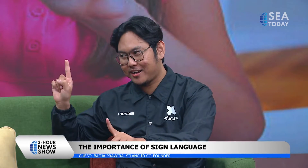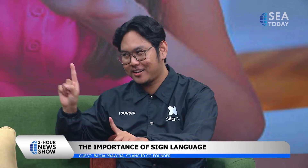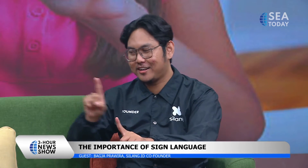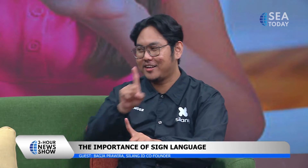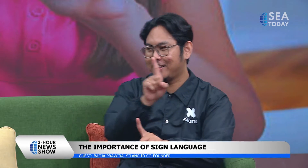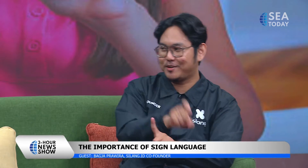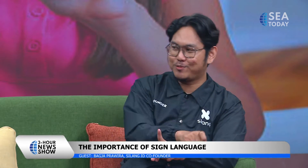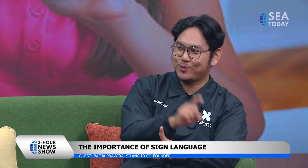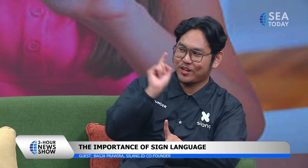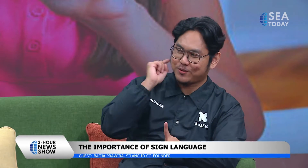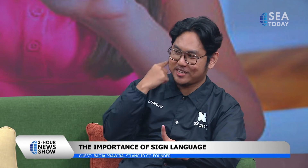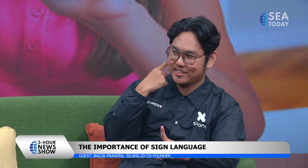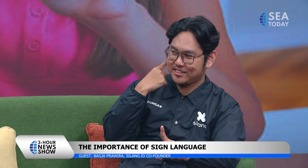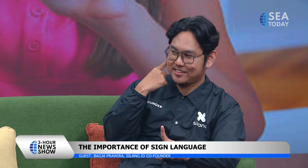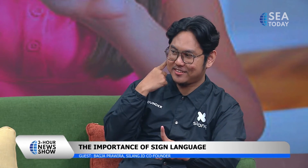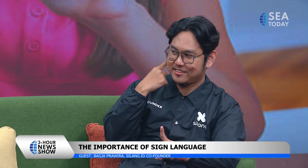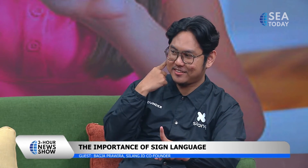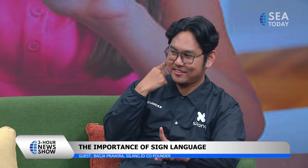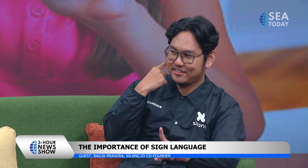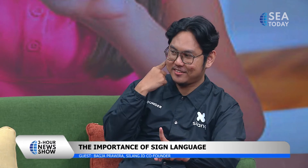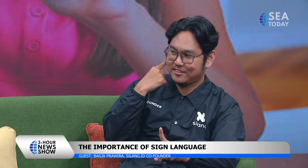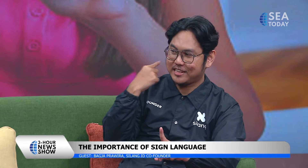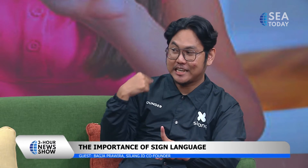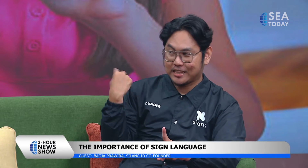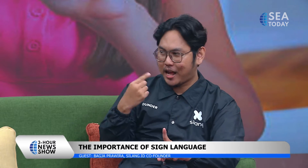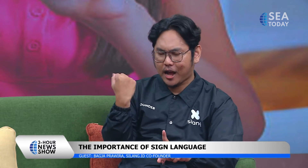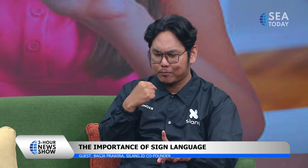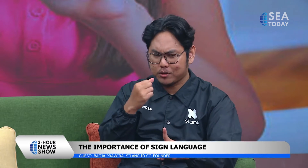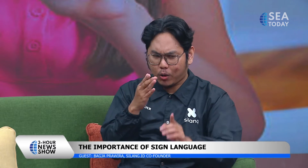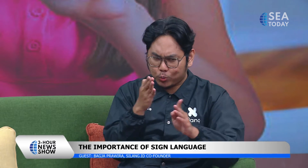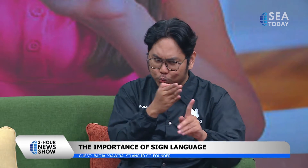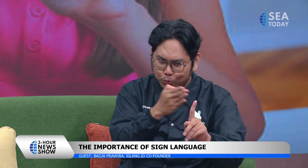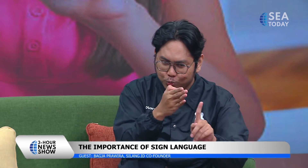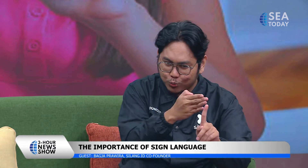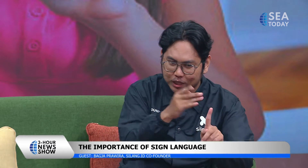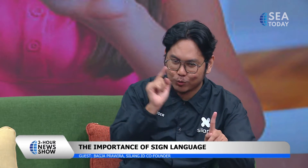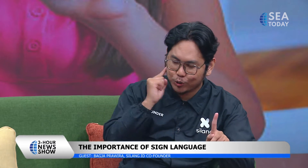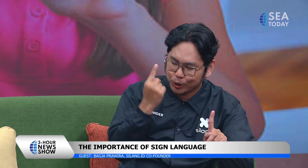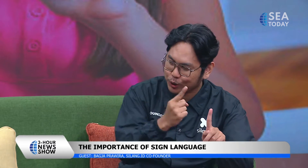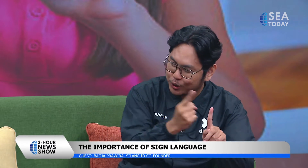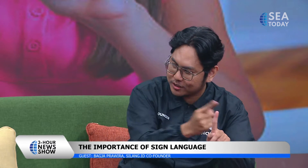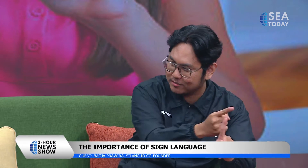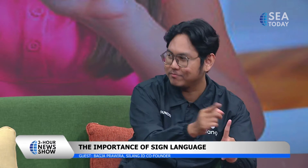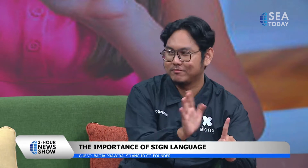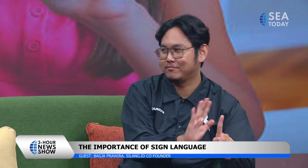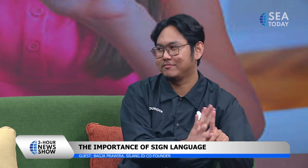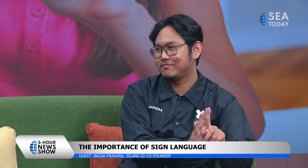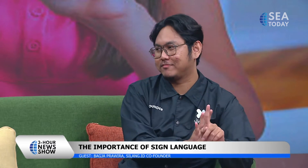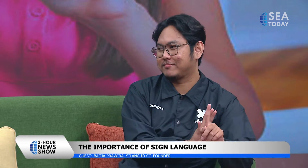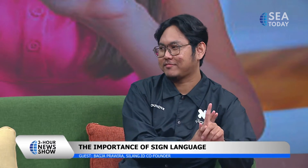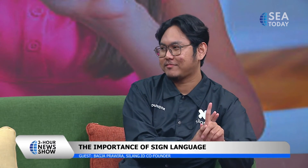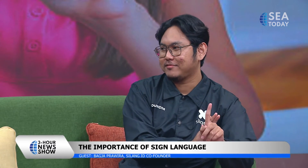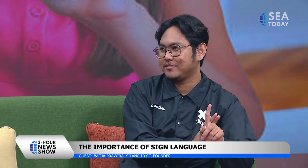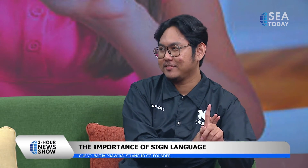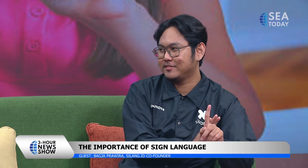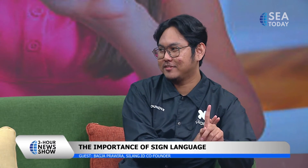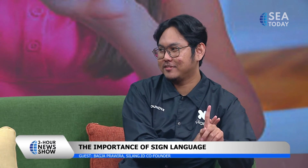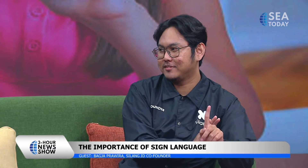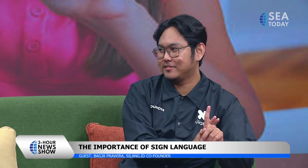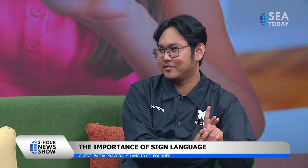perspectives the the needs of the hearing people and also the needs for the deaf people so we don't always uh always focus more on